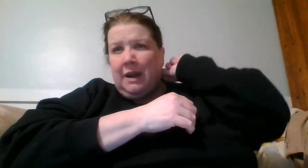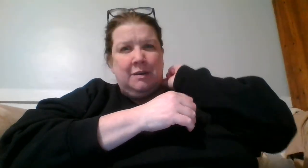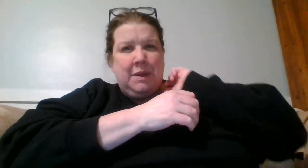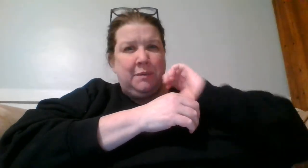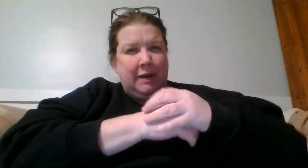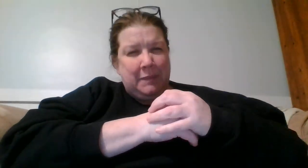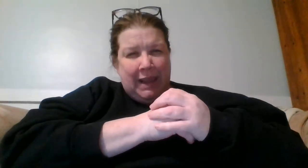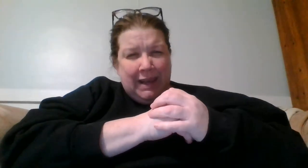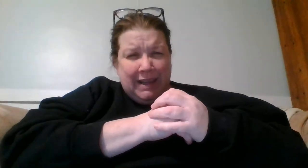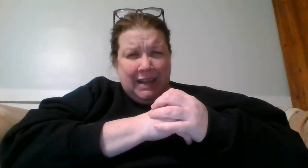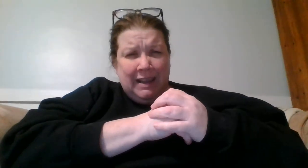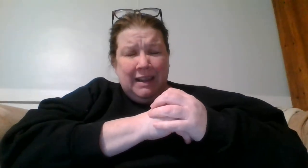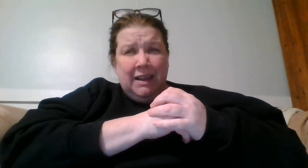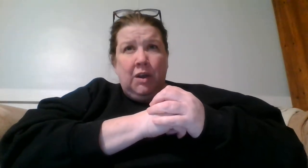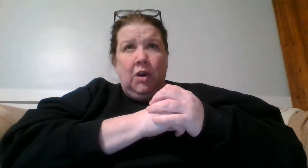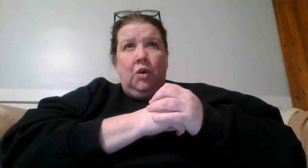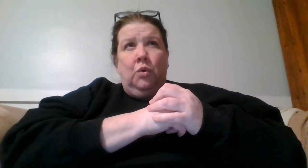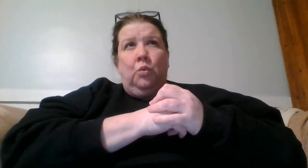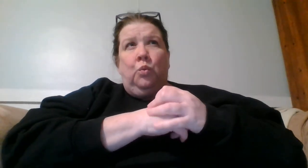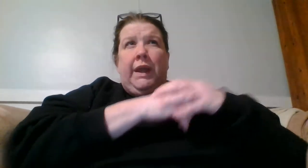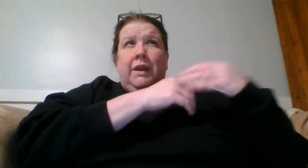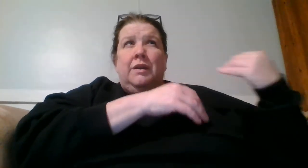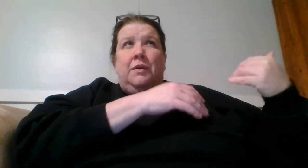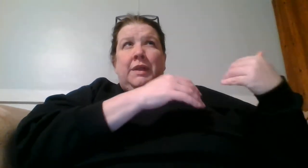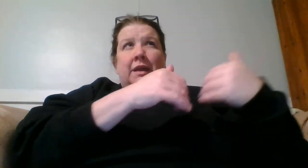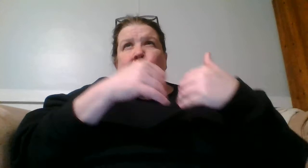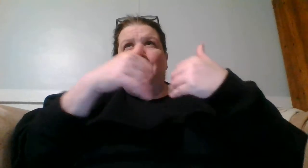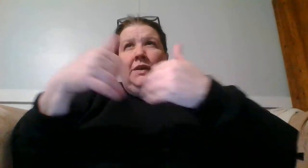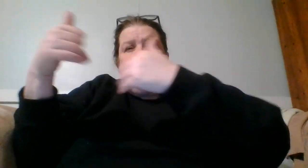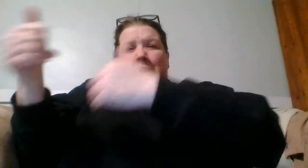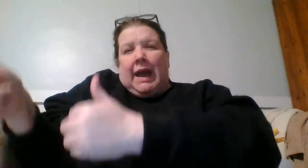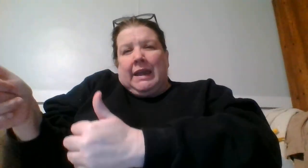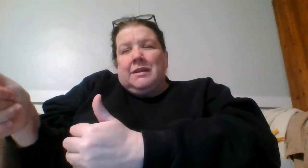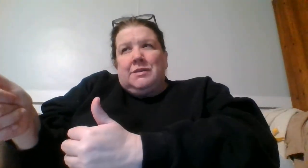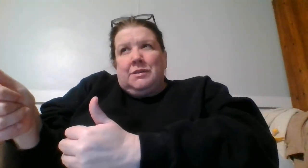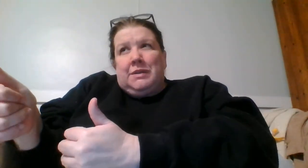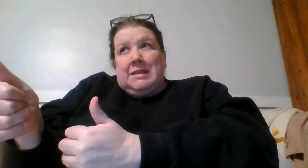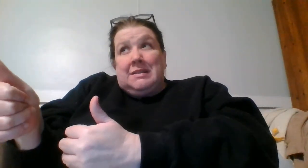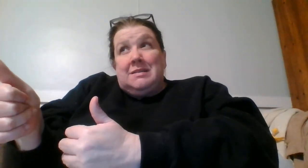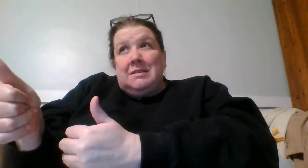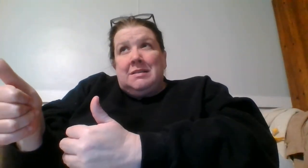Ironman when I'm 80. We know that individually I can do the distances.